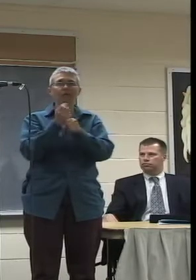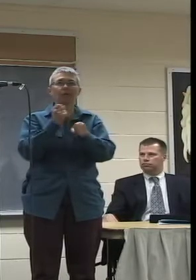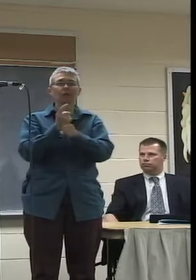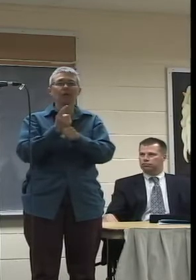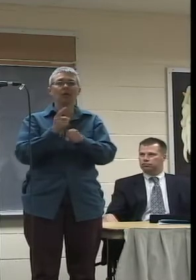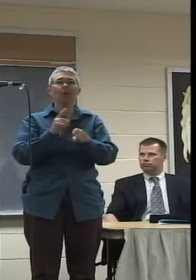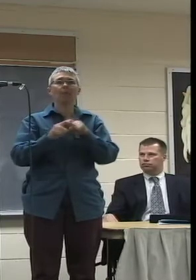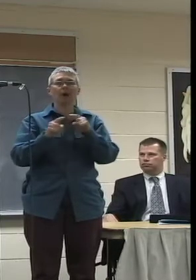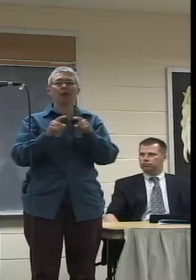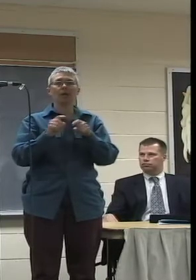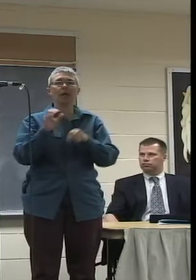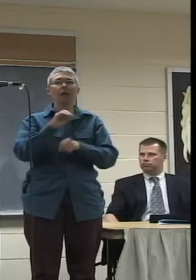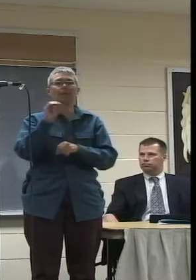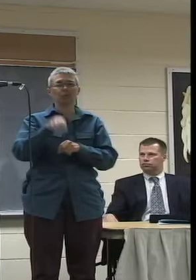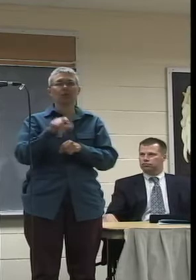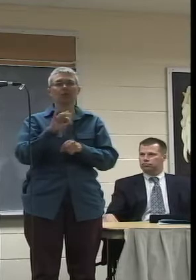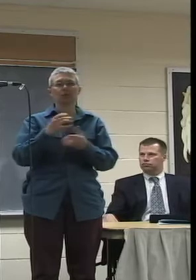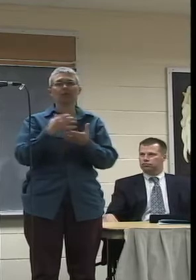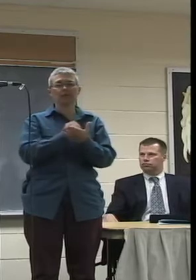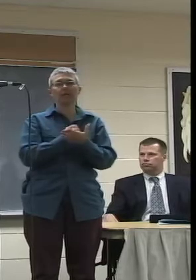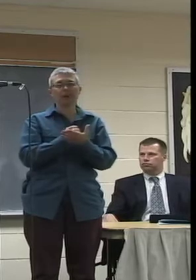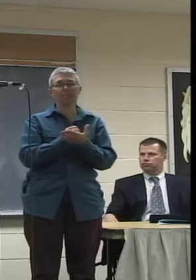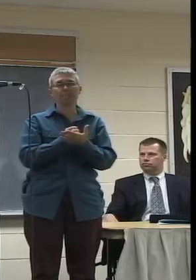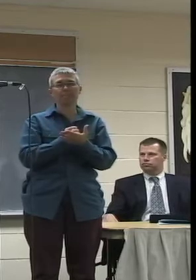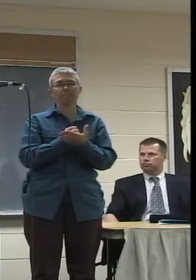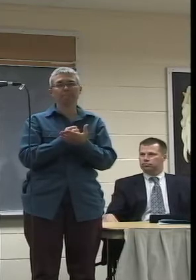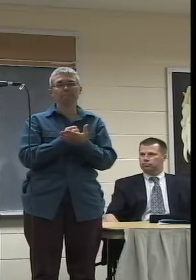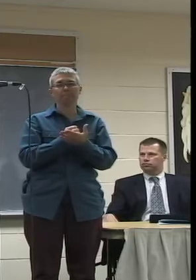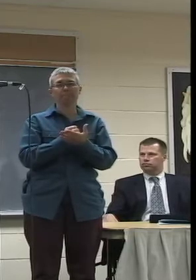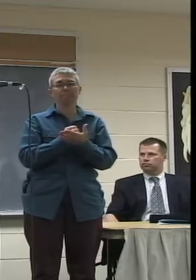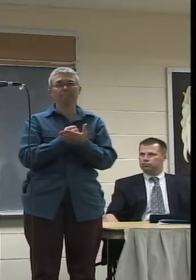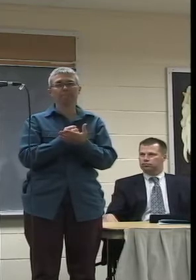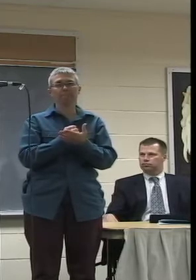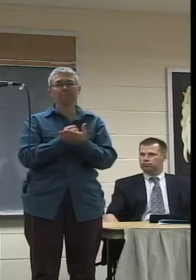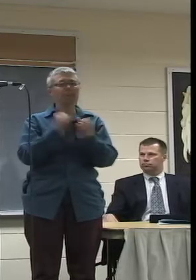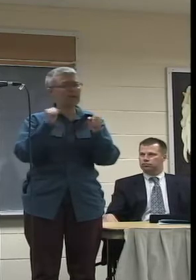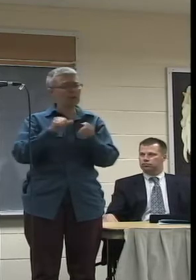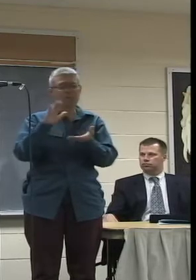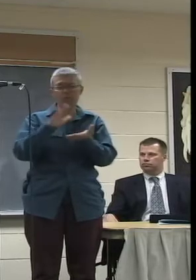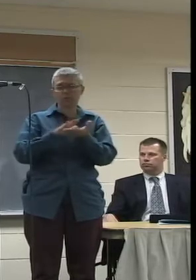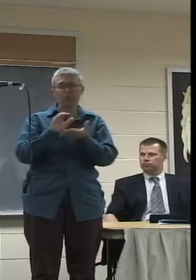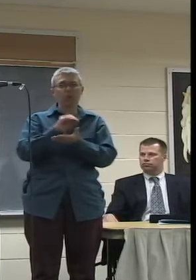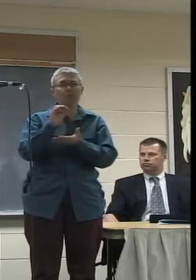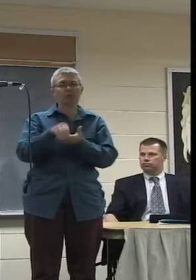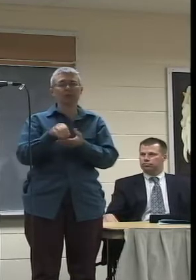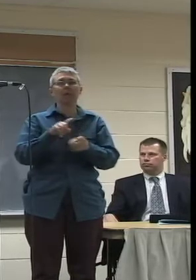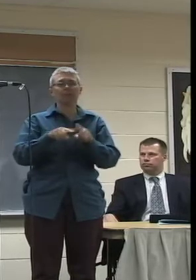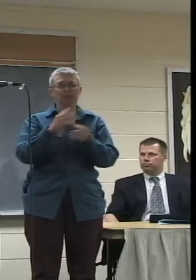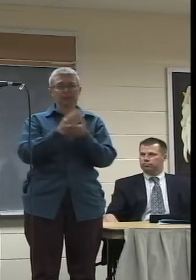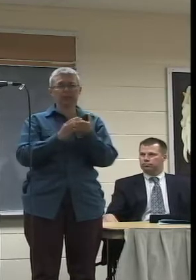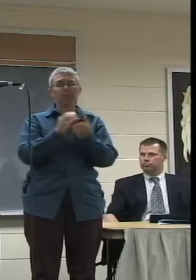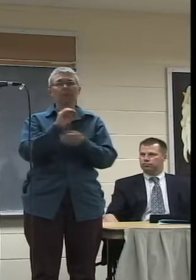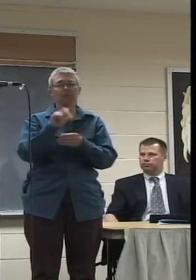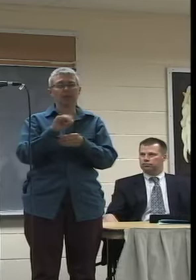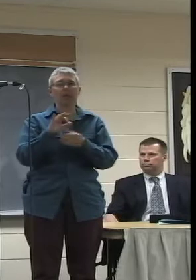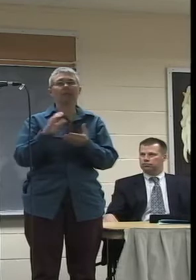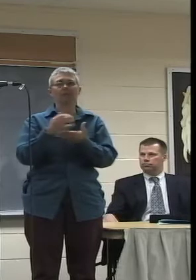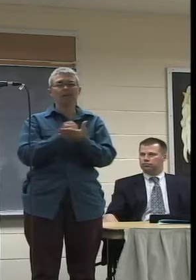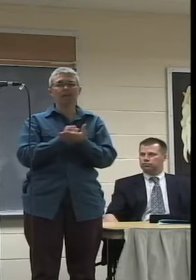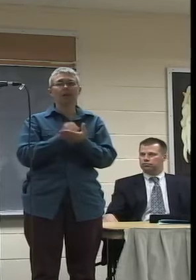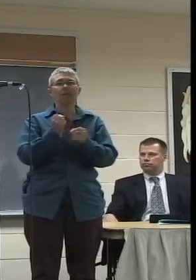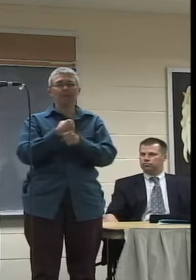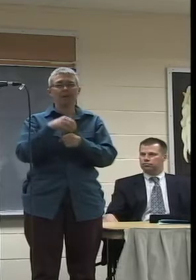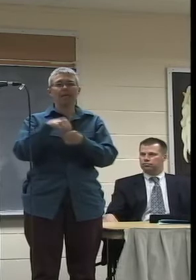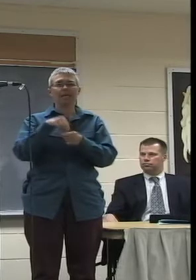a percentage of the income, however minute it might be, a percentage of the income produced in the city,